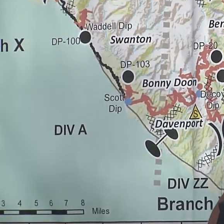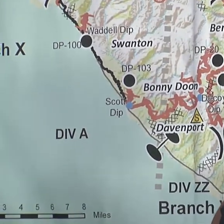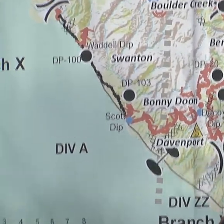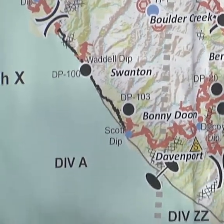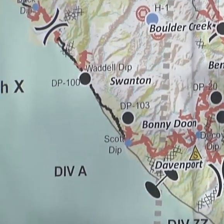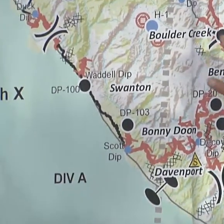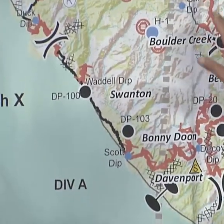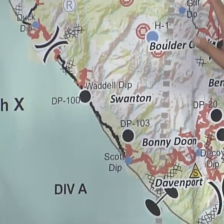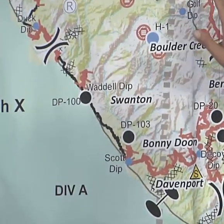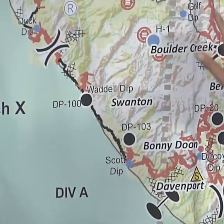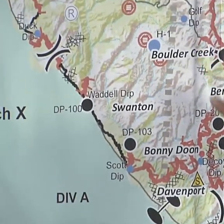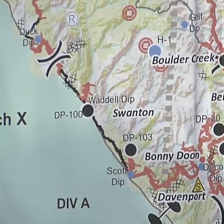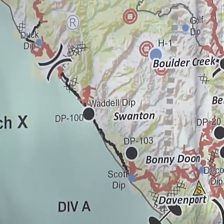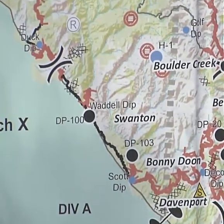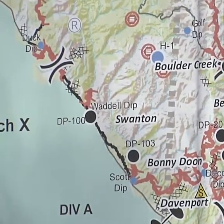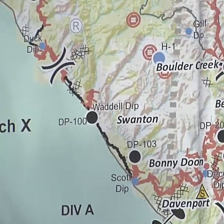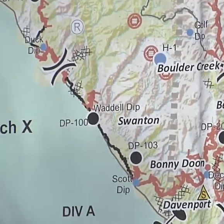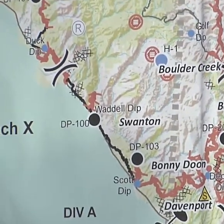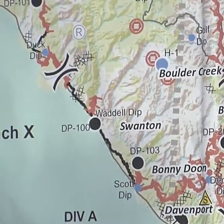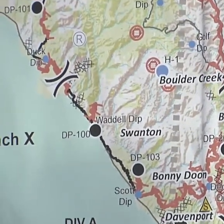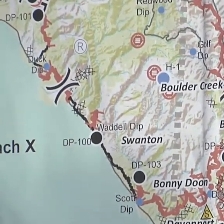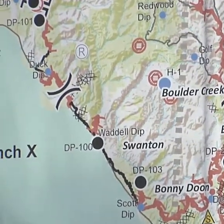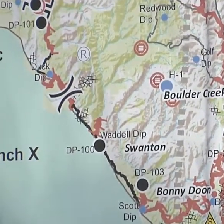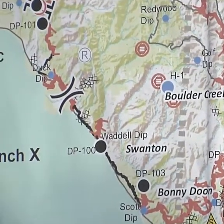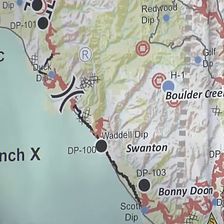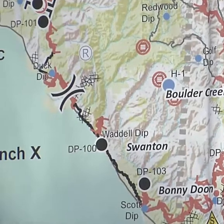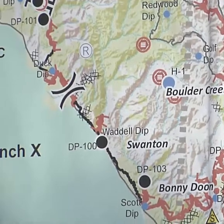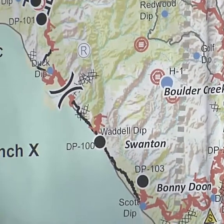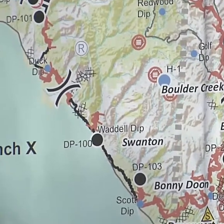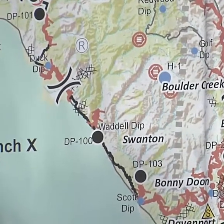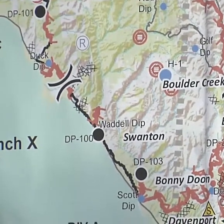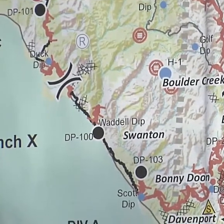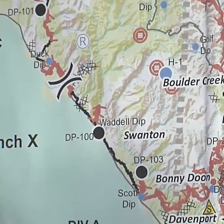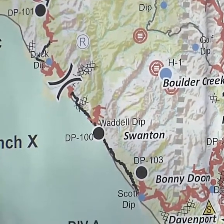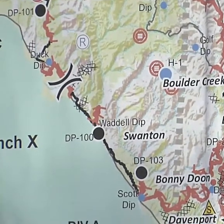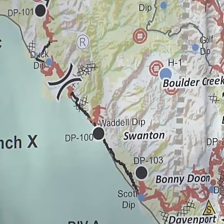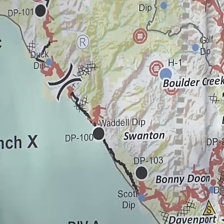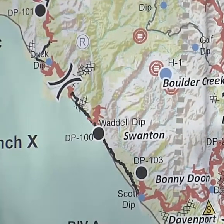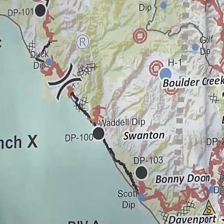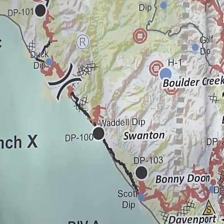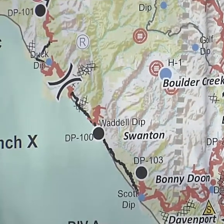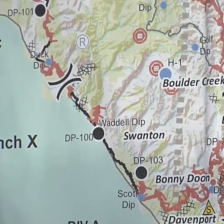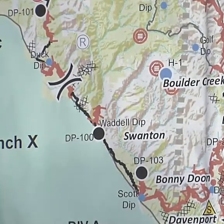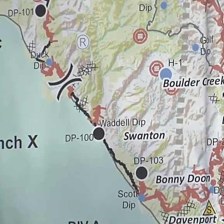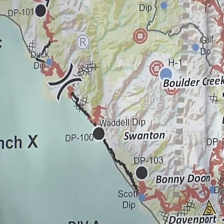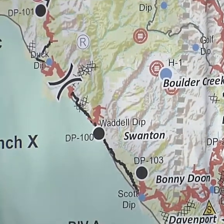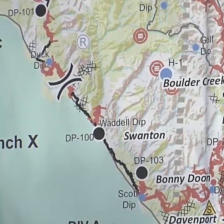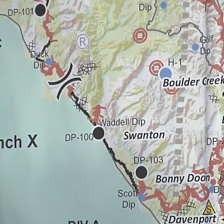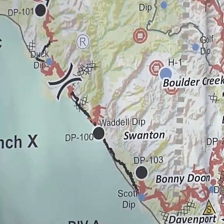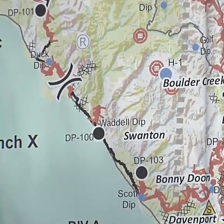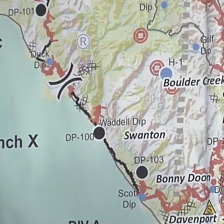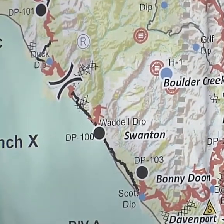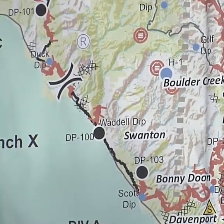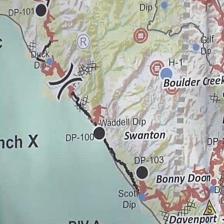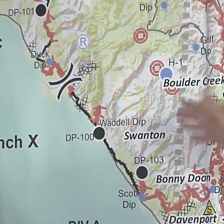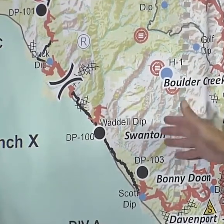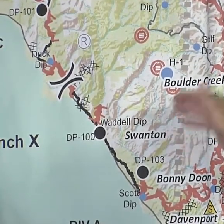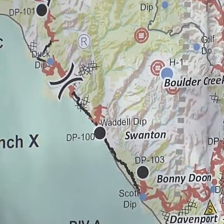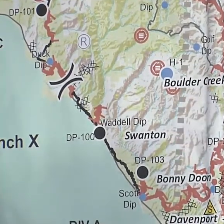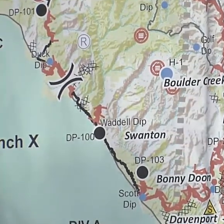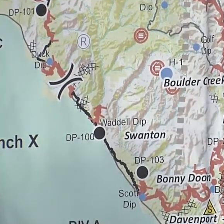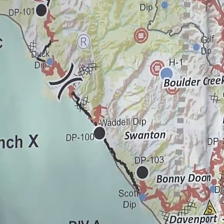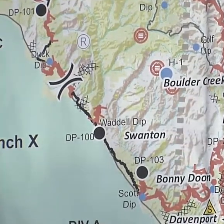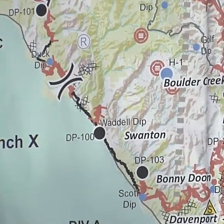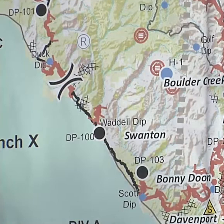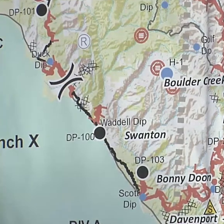Moving up the nine corridors, which has been a challenge for us with the communities of Felton, Ben Lomond, Boulder Creek, Davenport, over